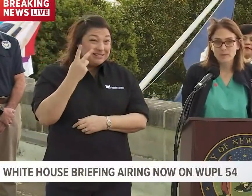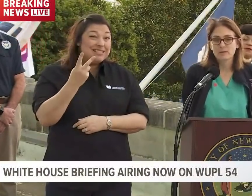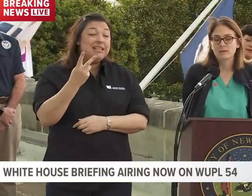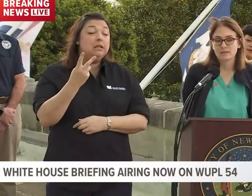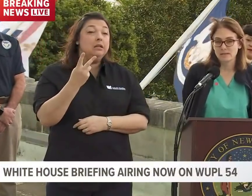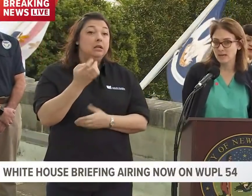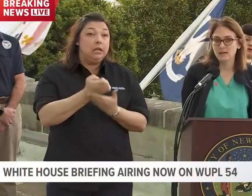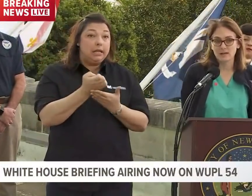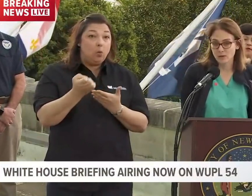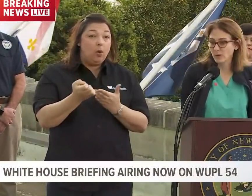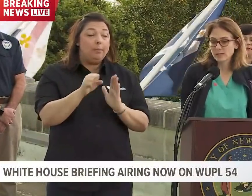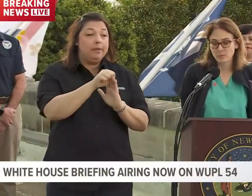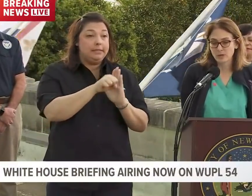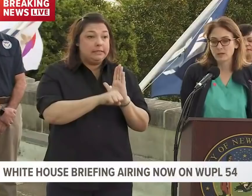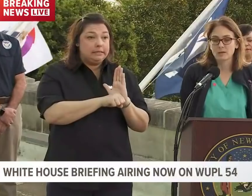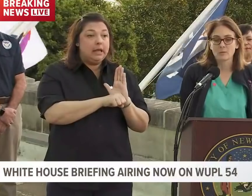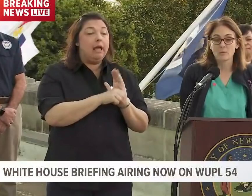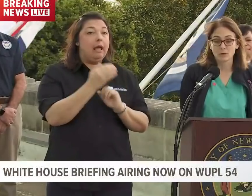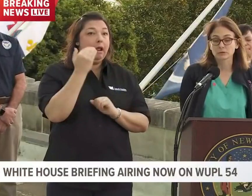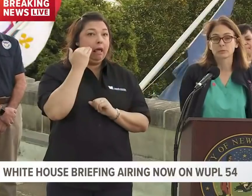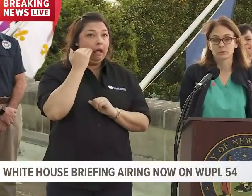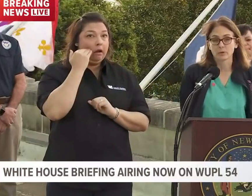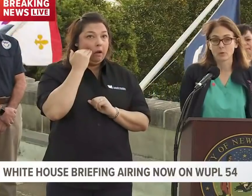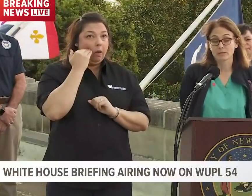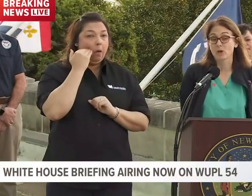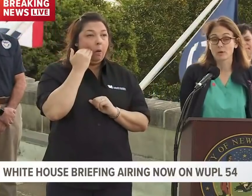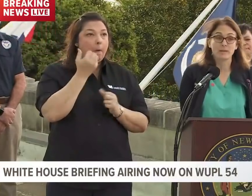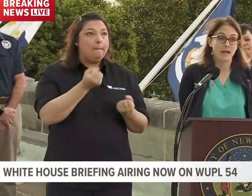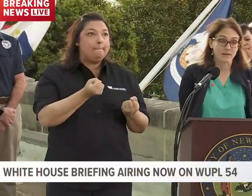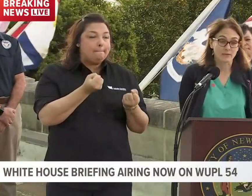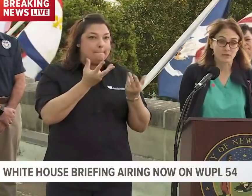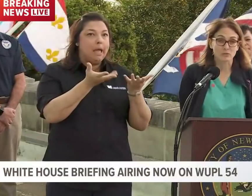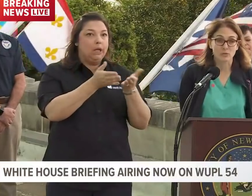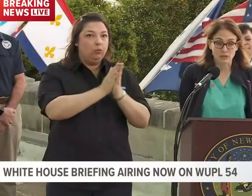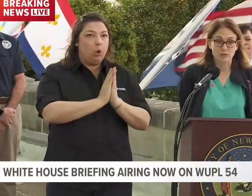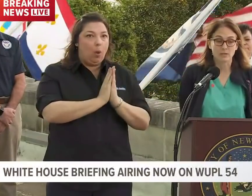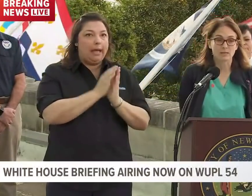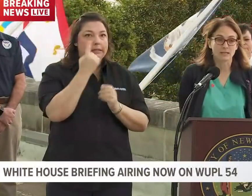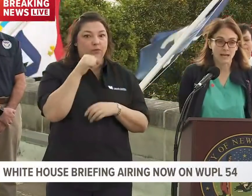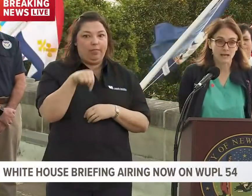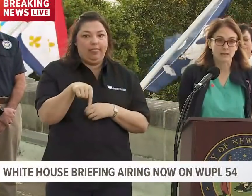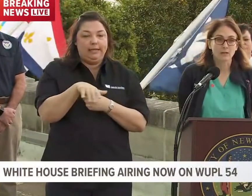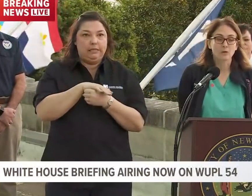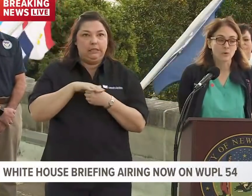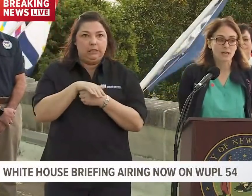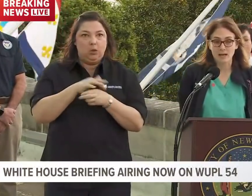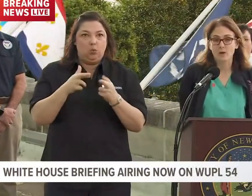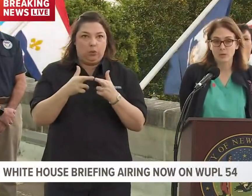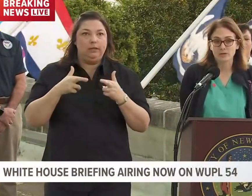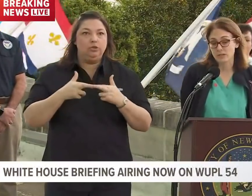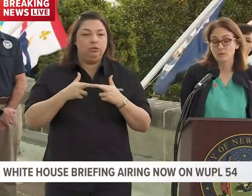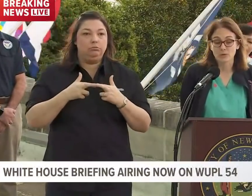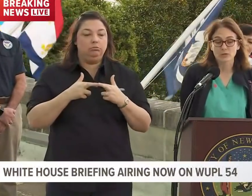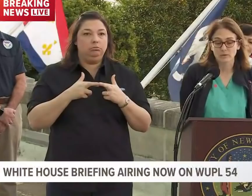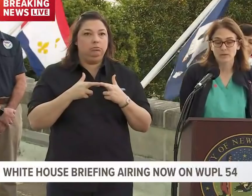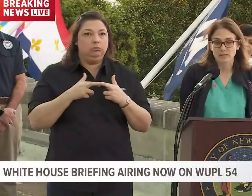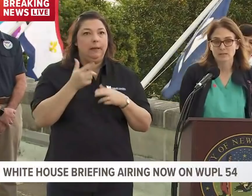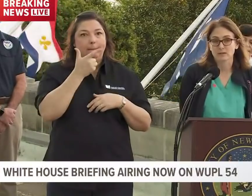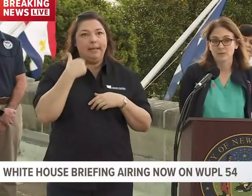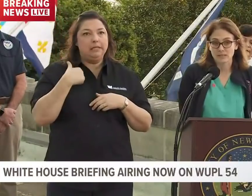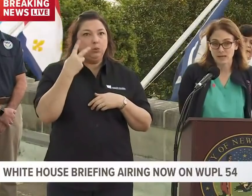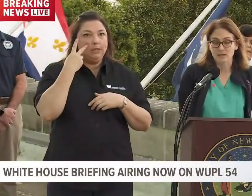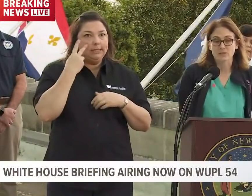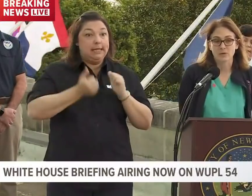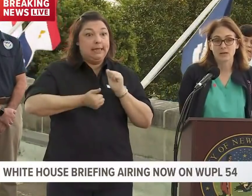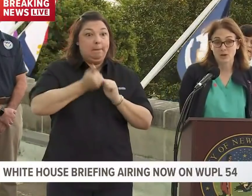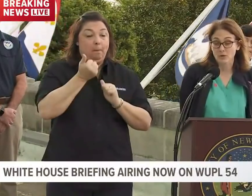hear what the president, Dr. Fauci and others have to say about the current national situation, switch over to WUPL, that's